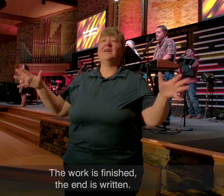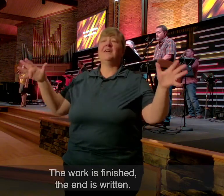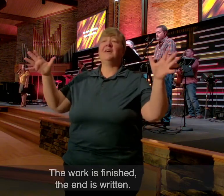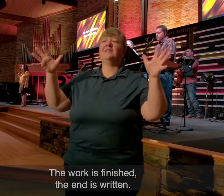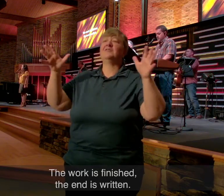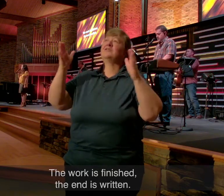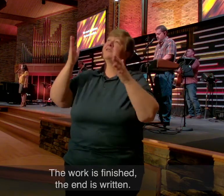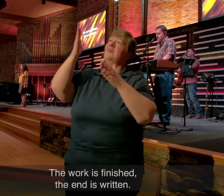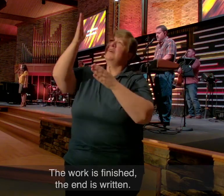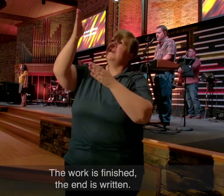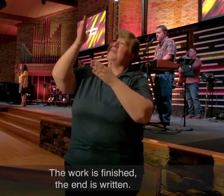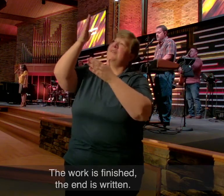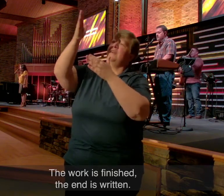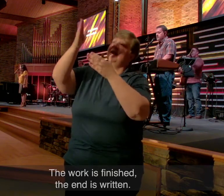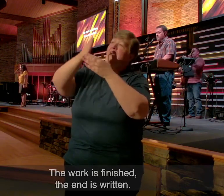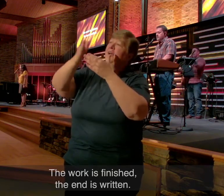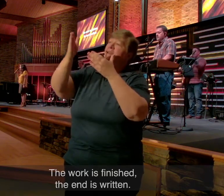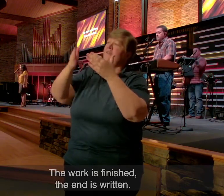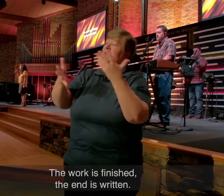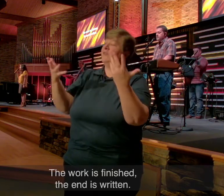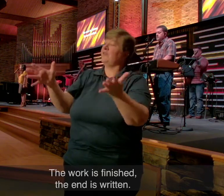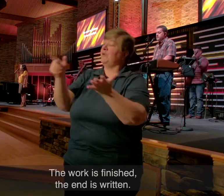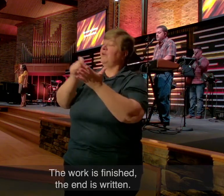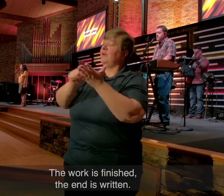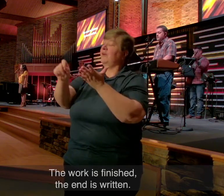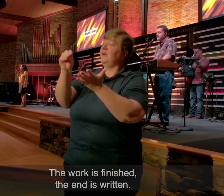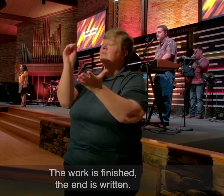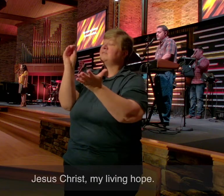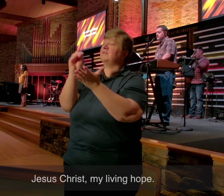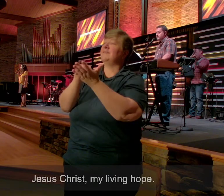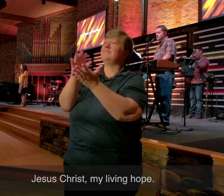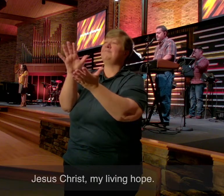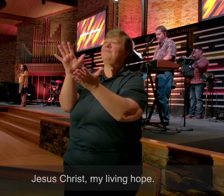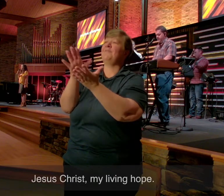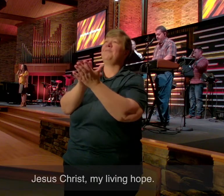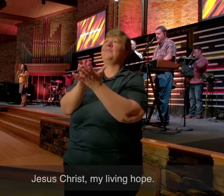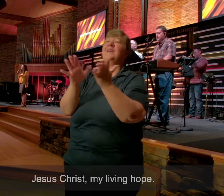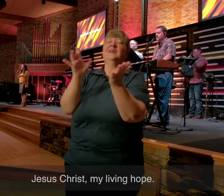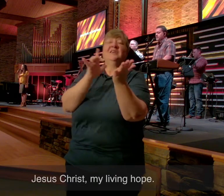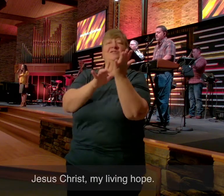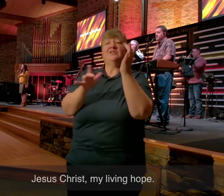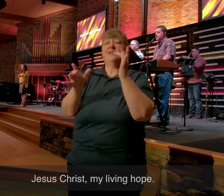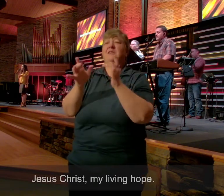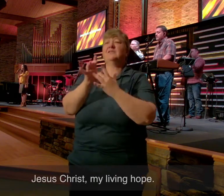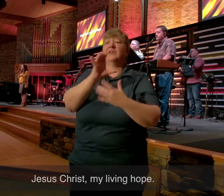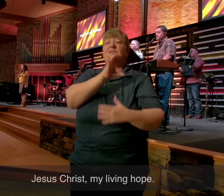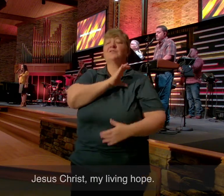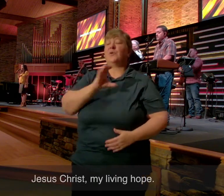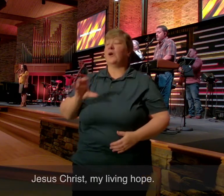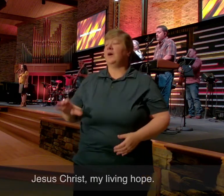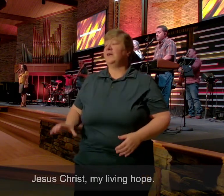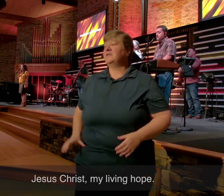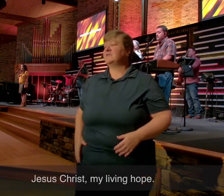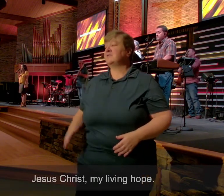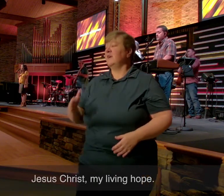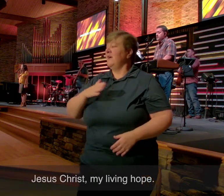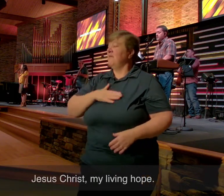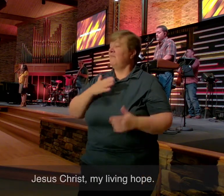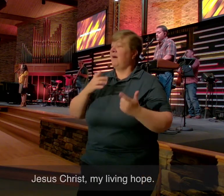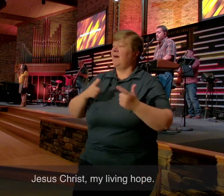The End Is Written Jesus Christ